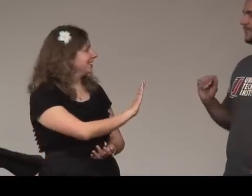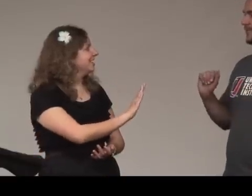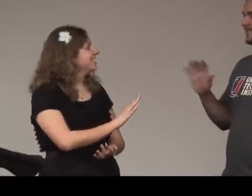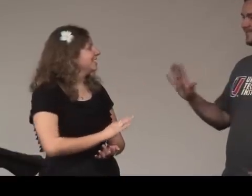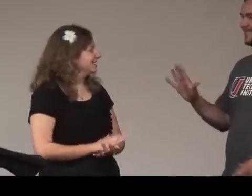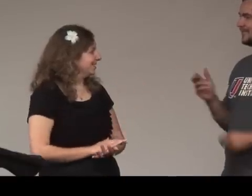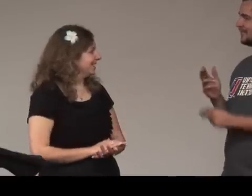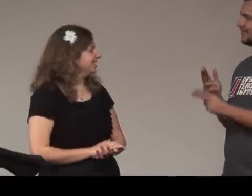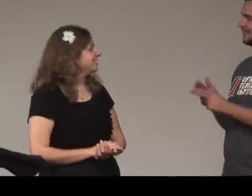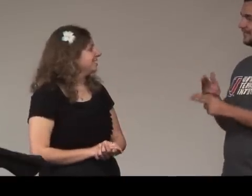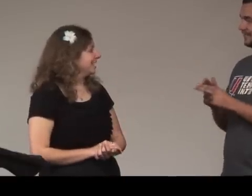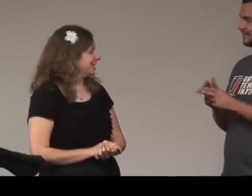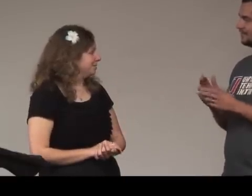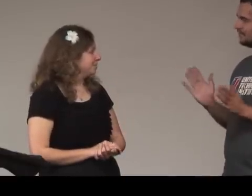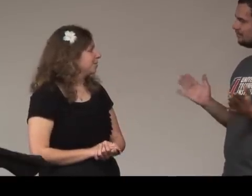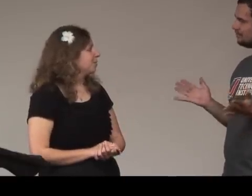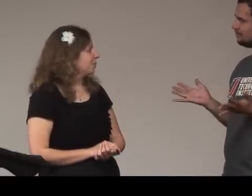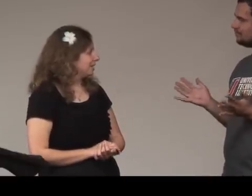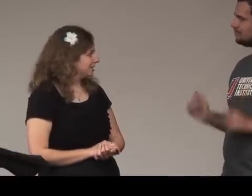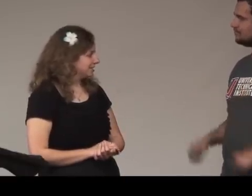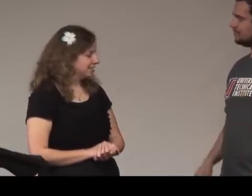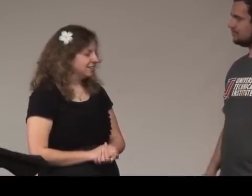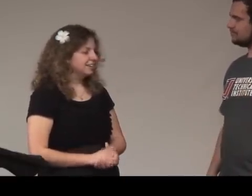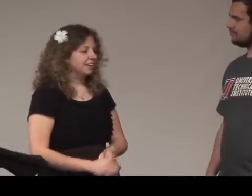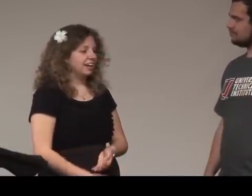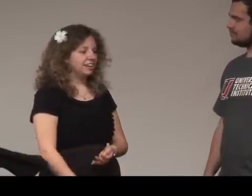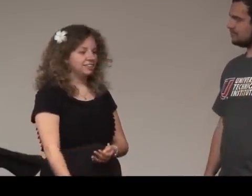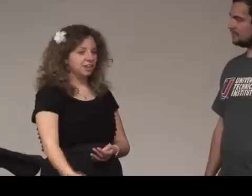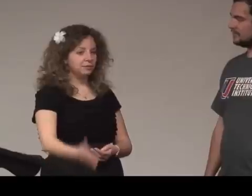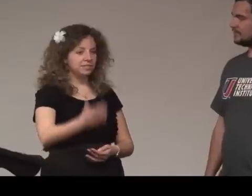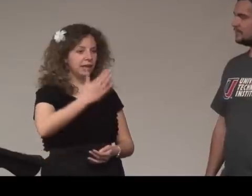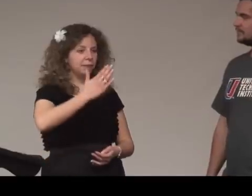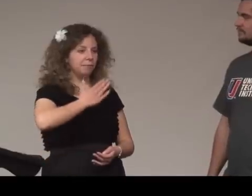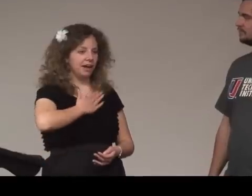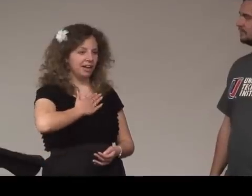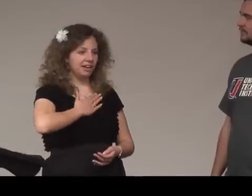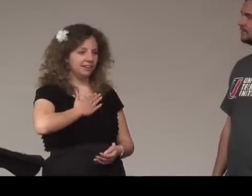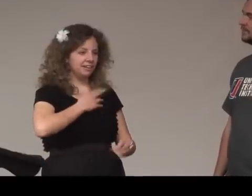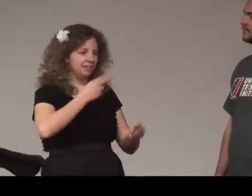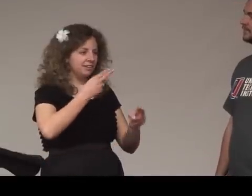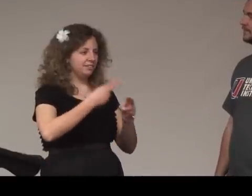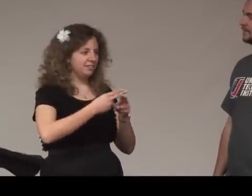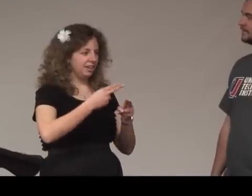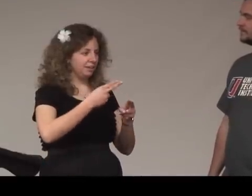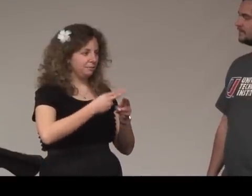sorry your name what okay and then I would say my name